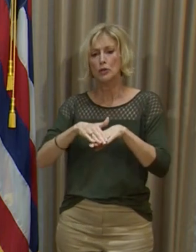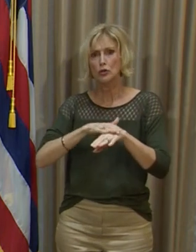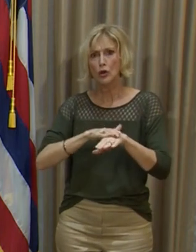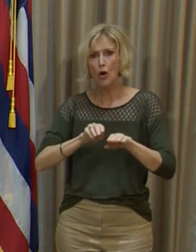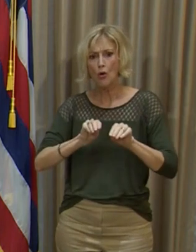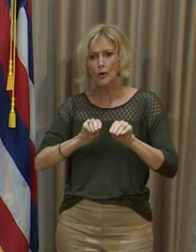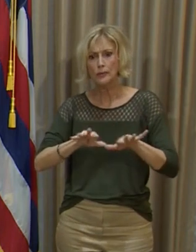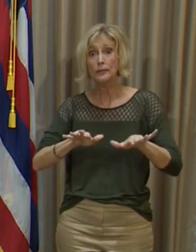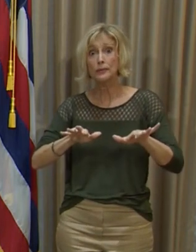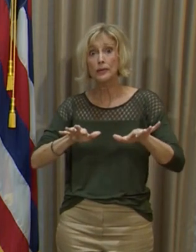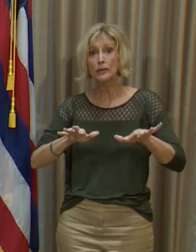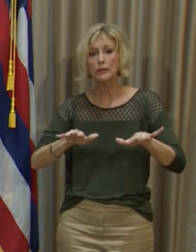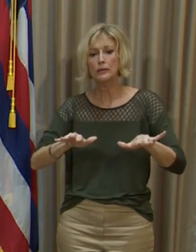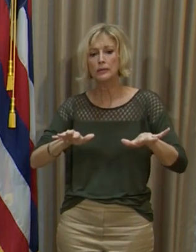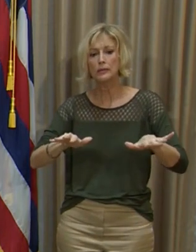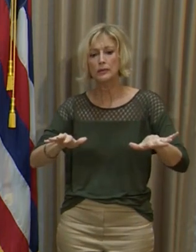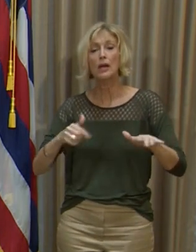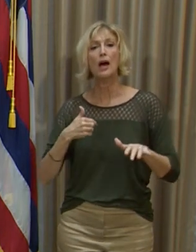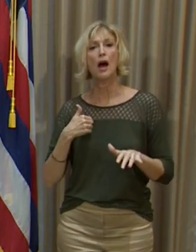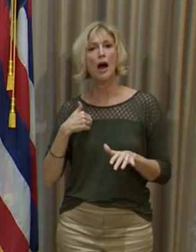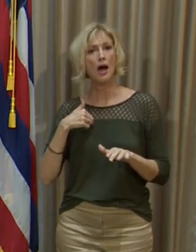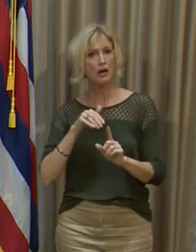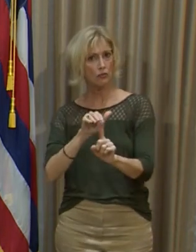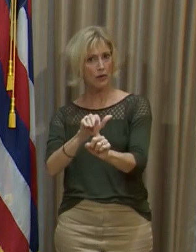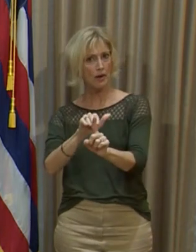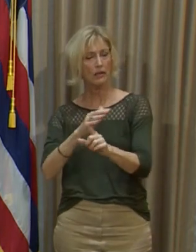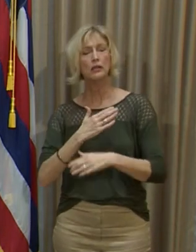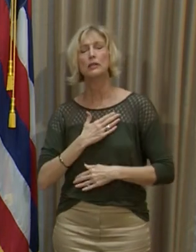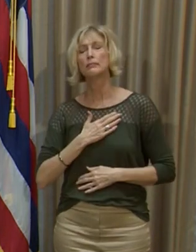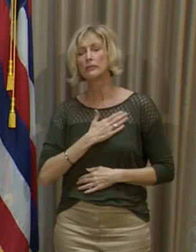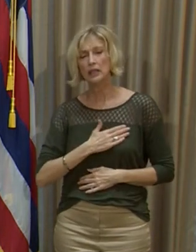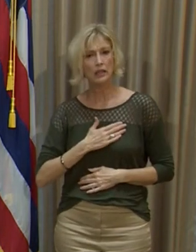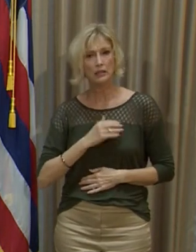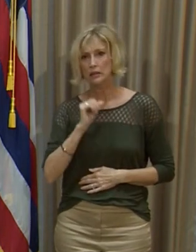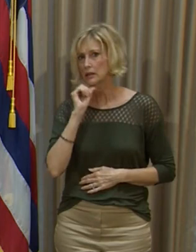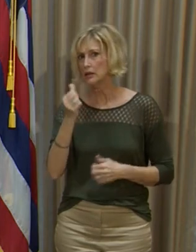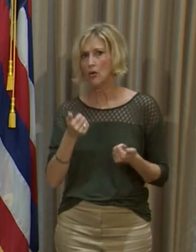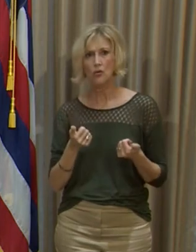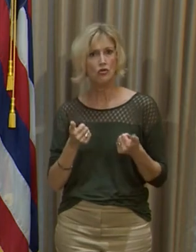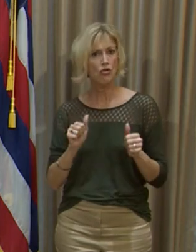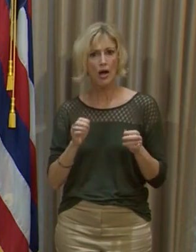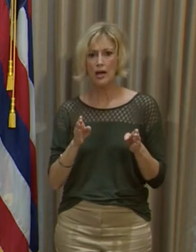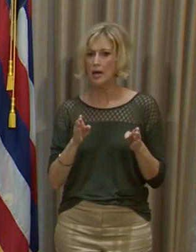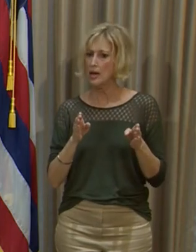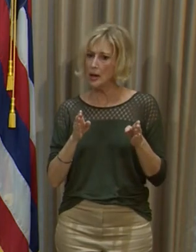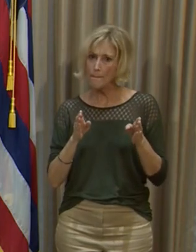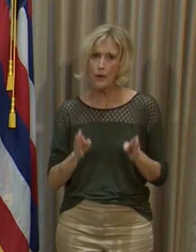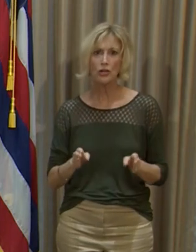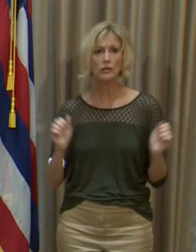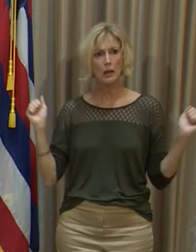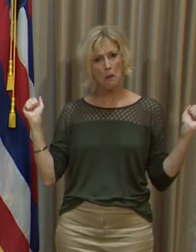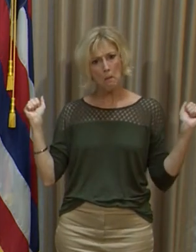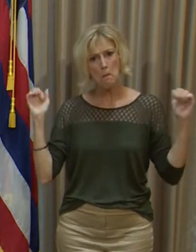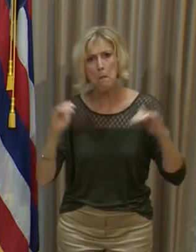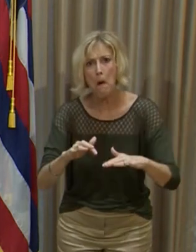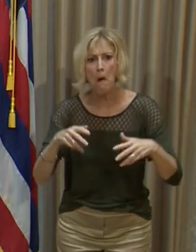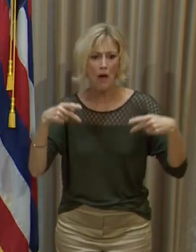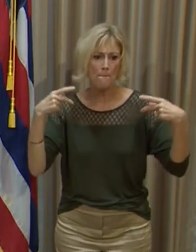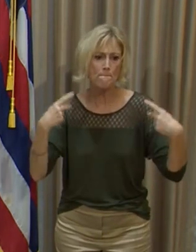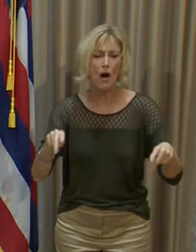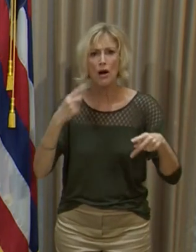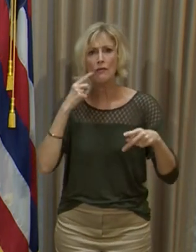And I would just remind you to please do not attend in-person Super Bowl parties this weekend.